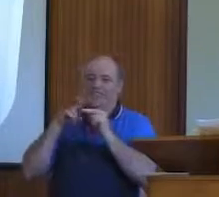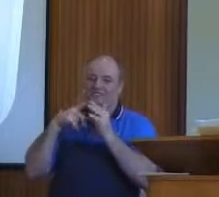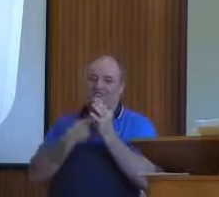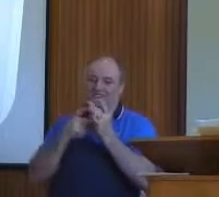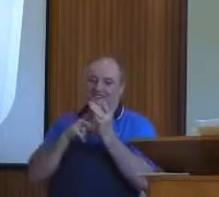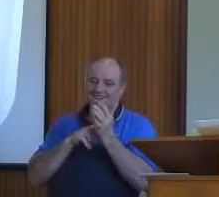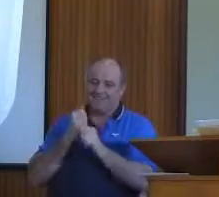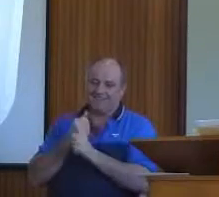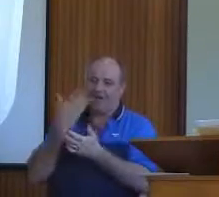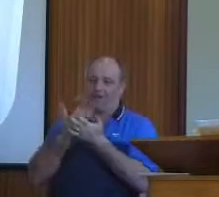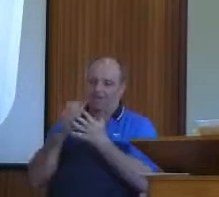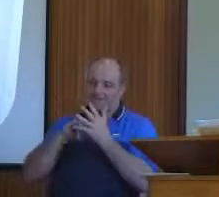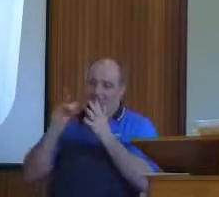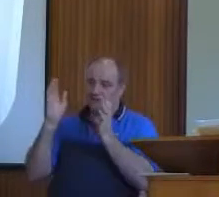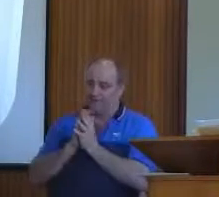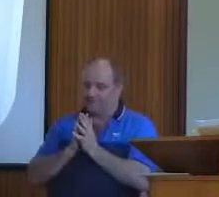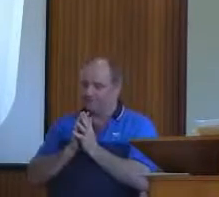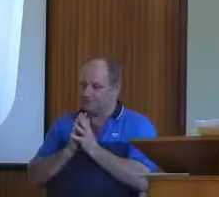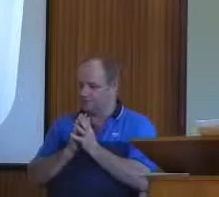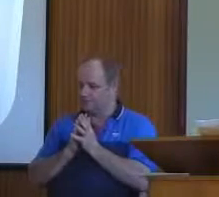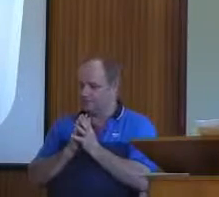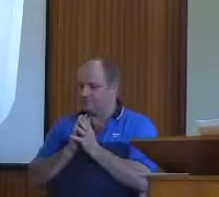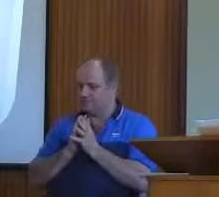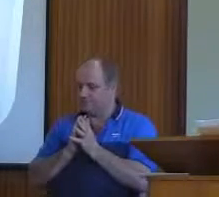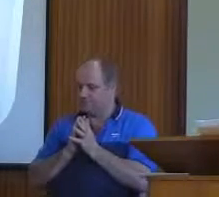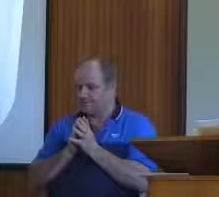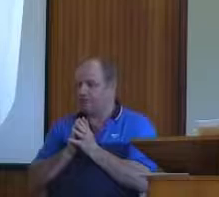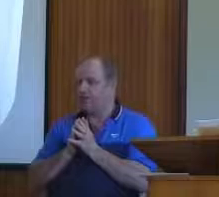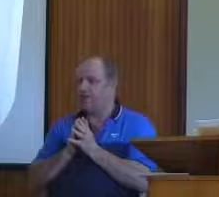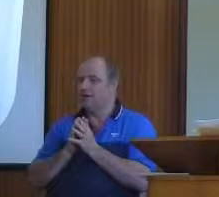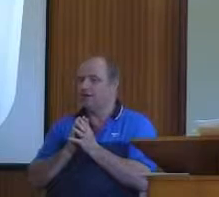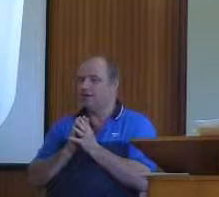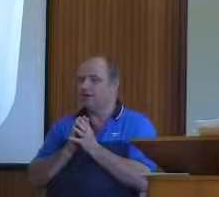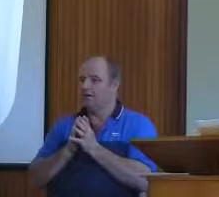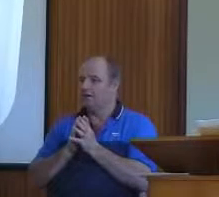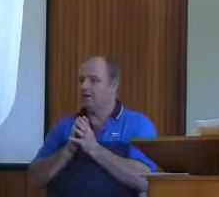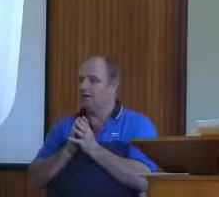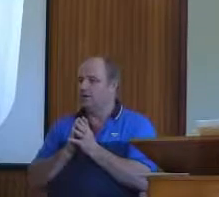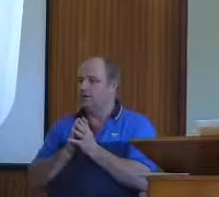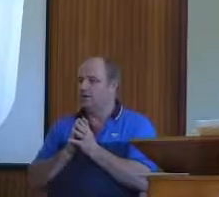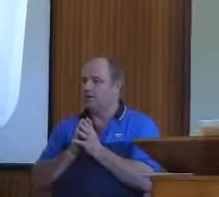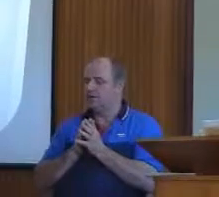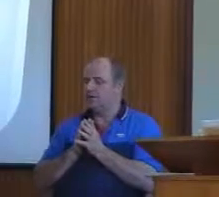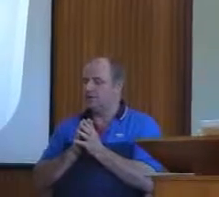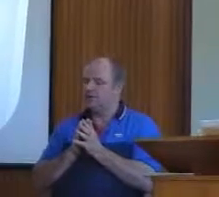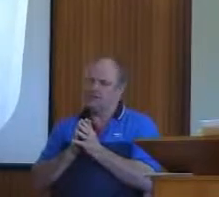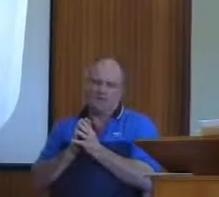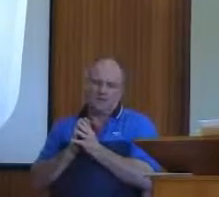though to us it is made in our presence. Right. To proceed. Verse